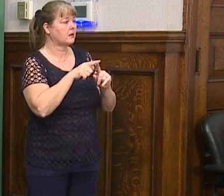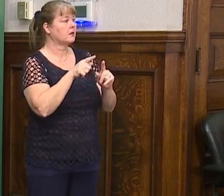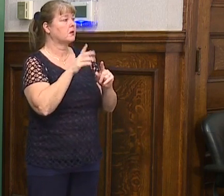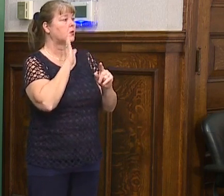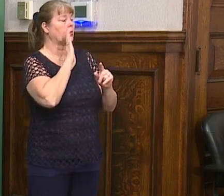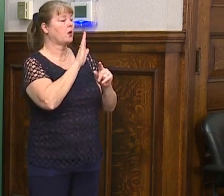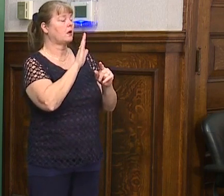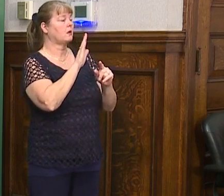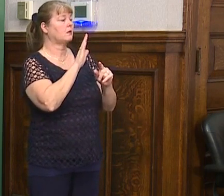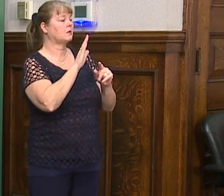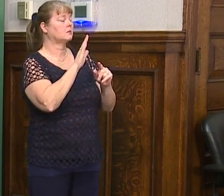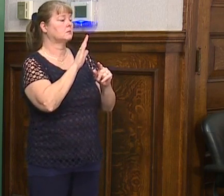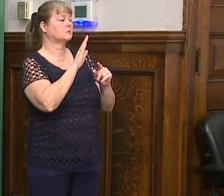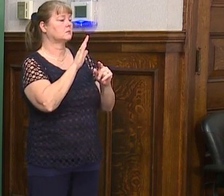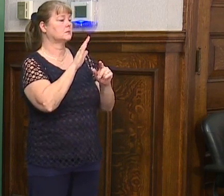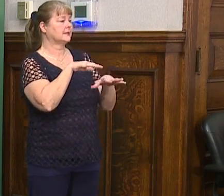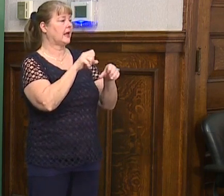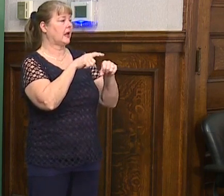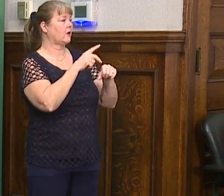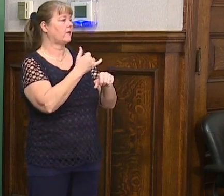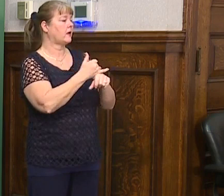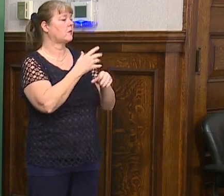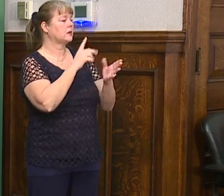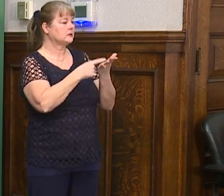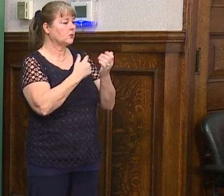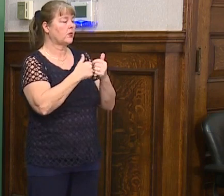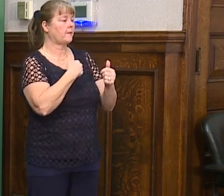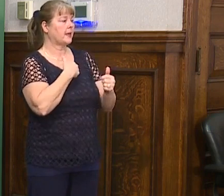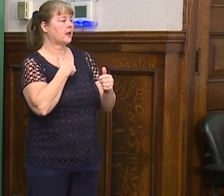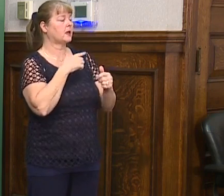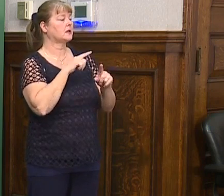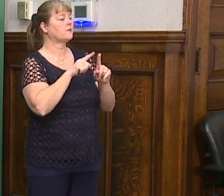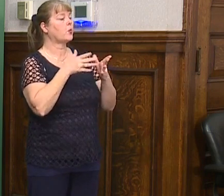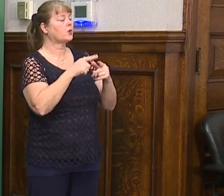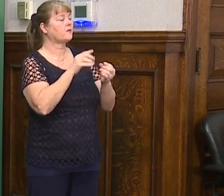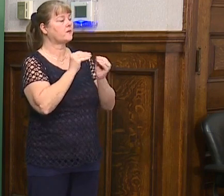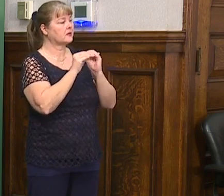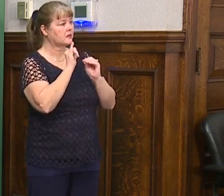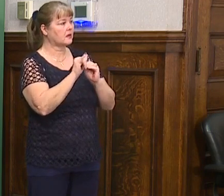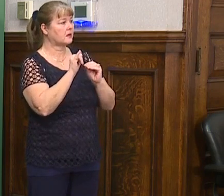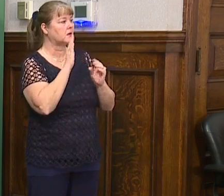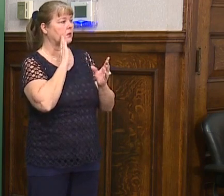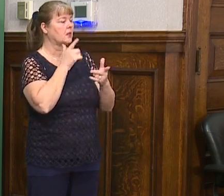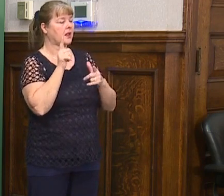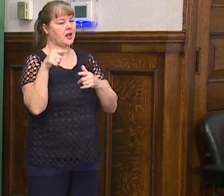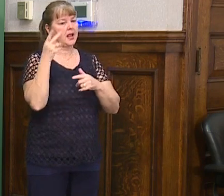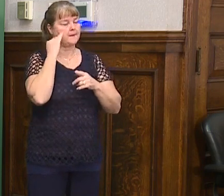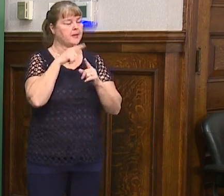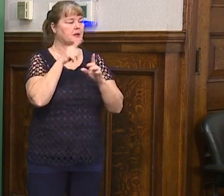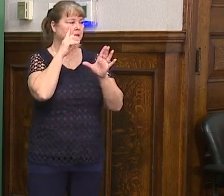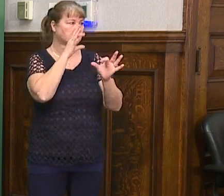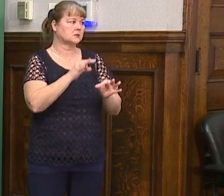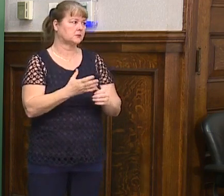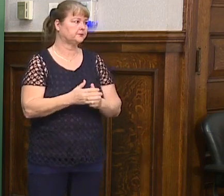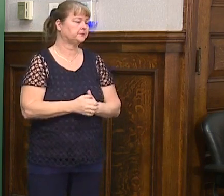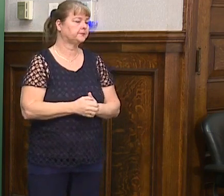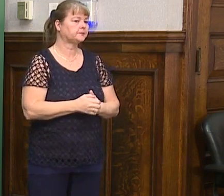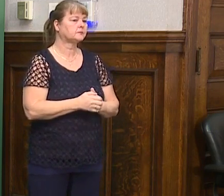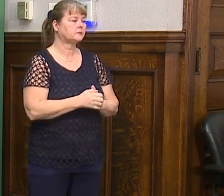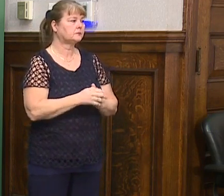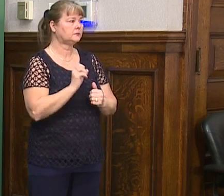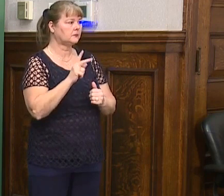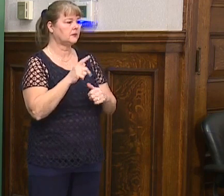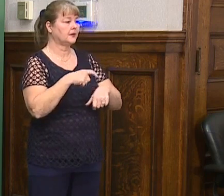he's proactively, um, you know, have discussed with me ways to be able to fix it. And I'll just leave that to him to be able to fix it. But, um,